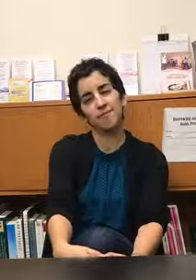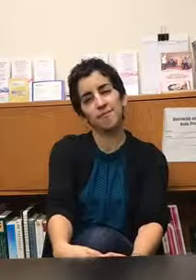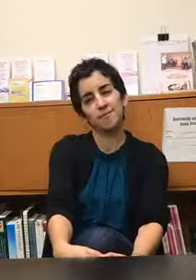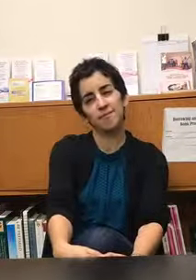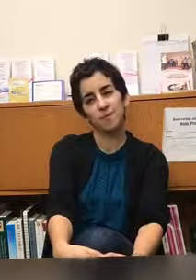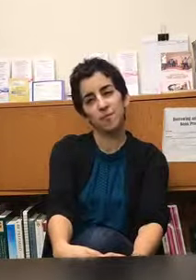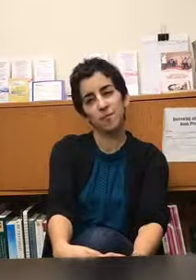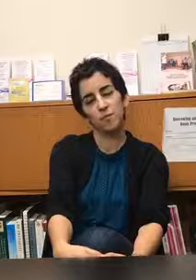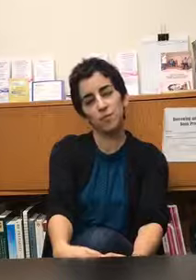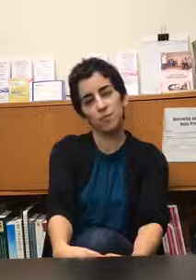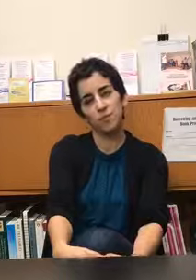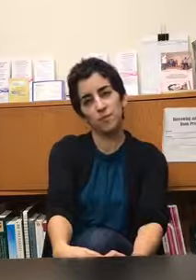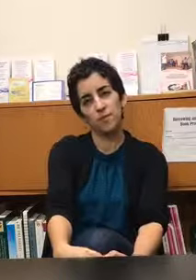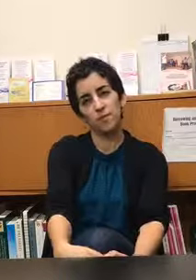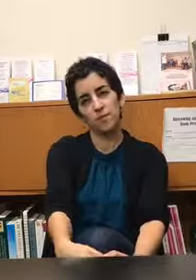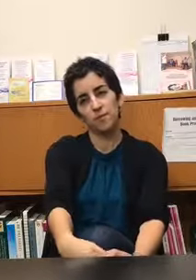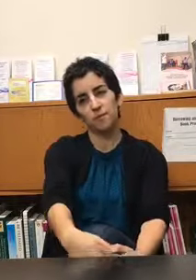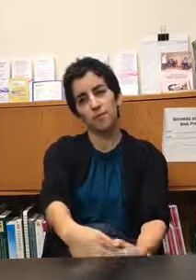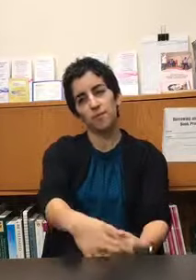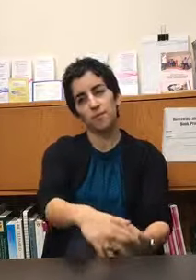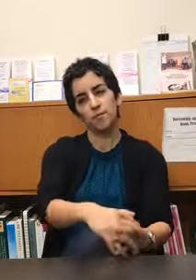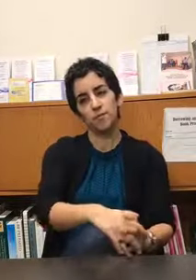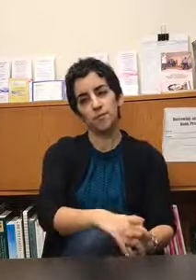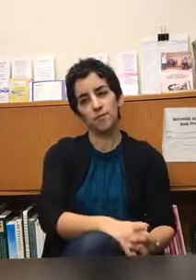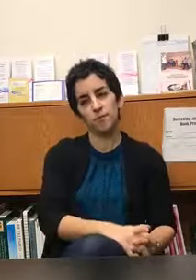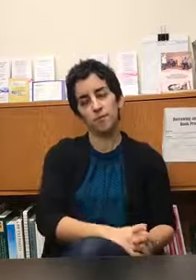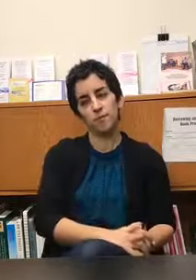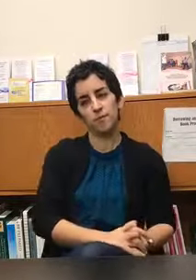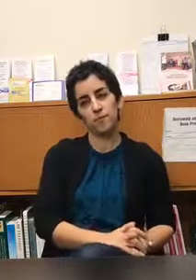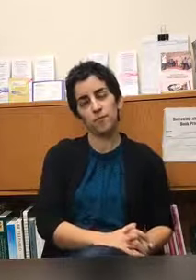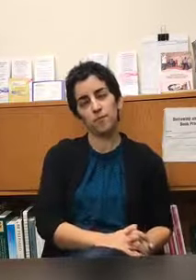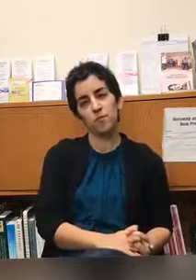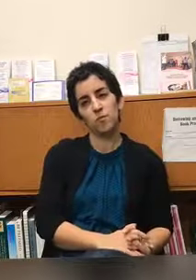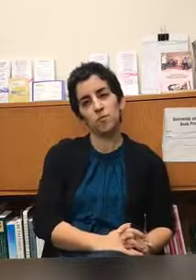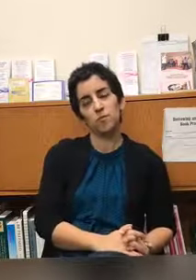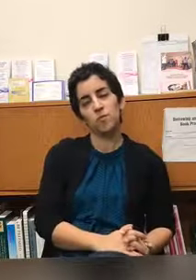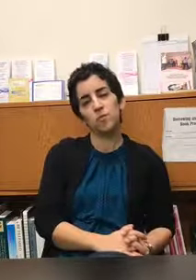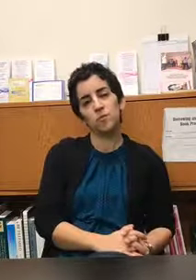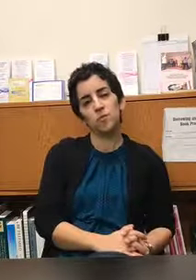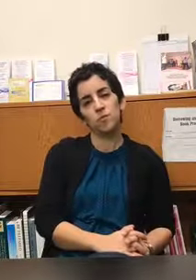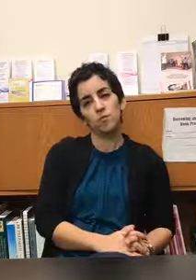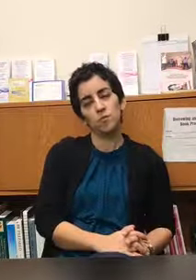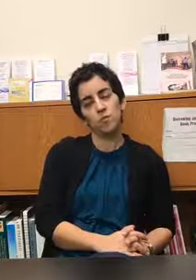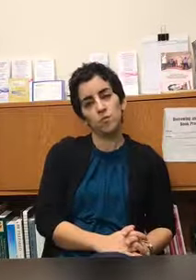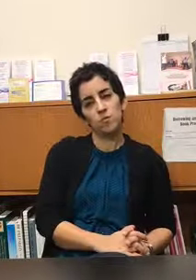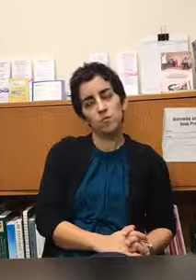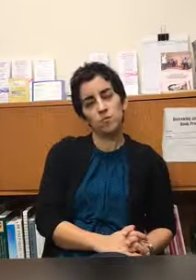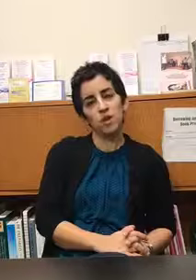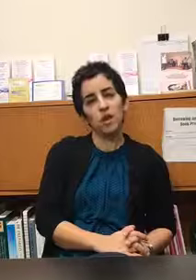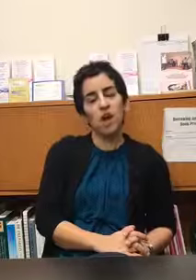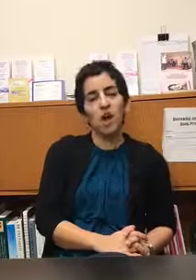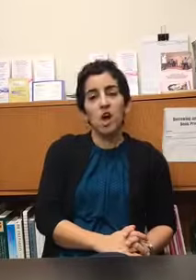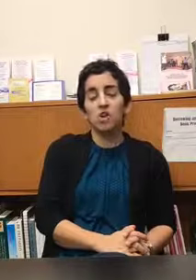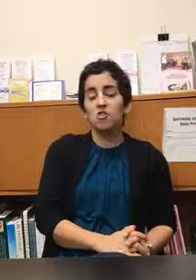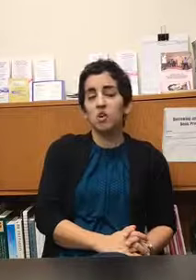so there's a question here are the benefits more emotional or physical so